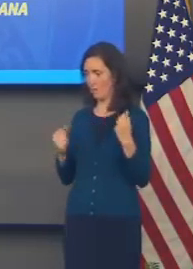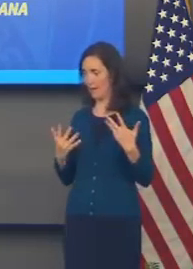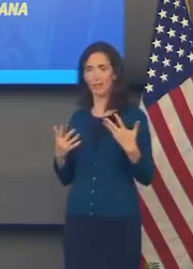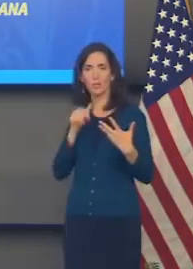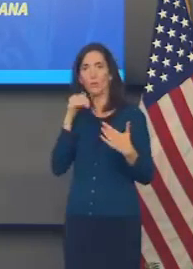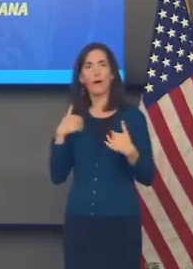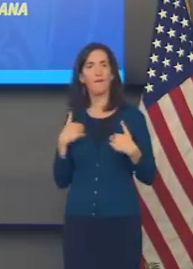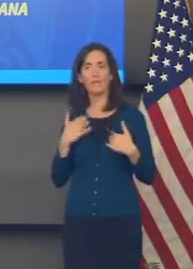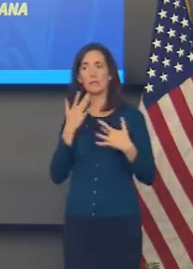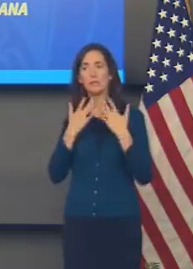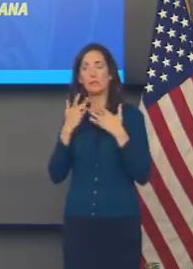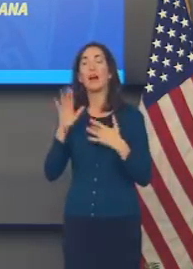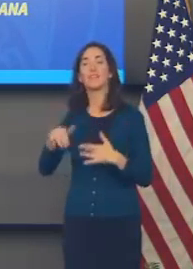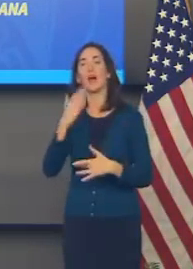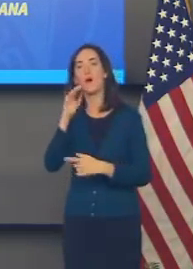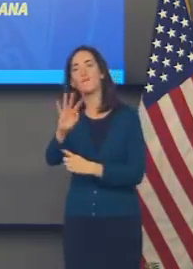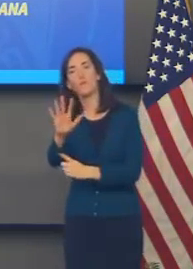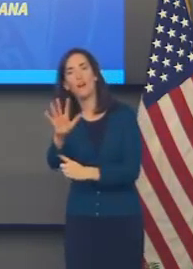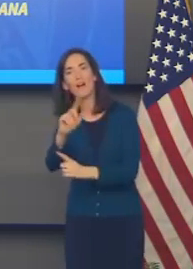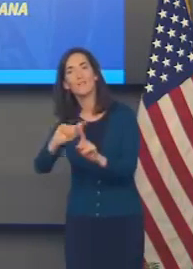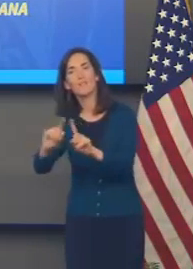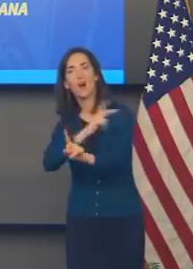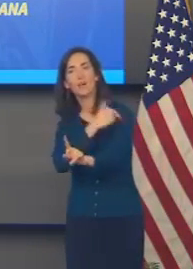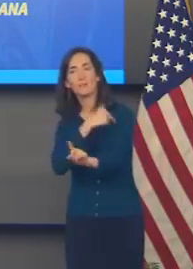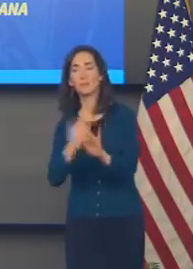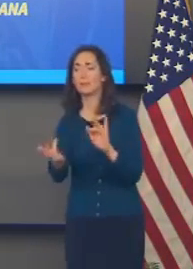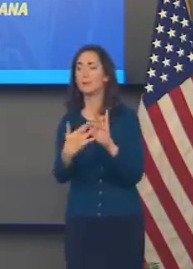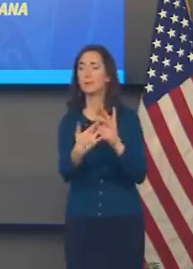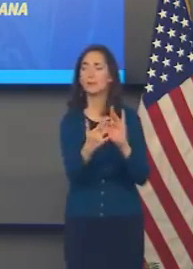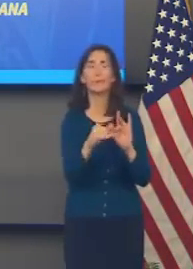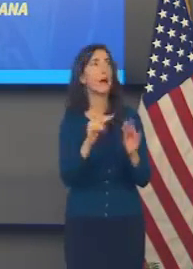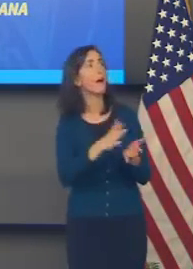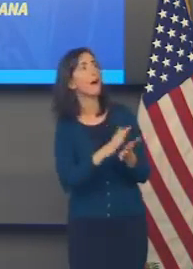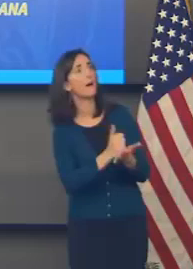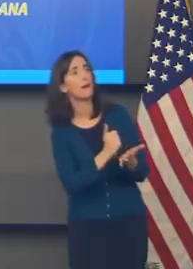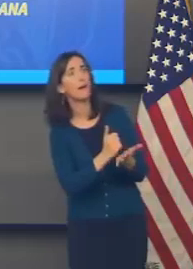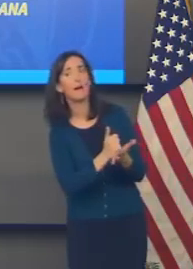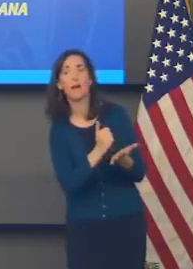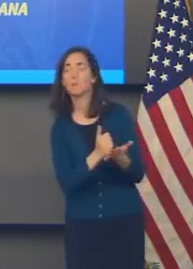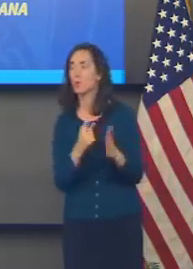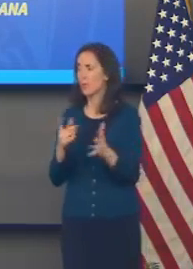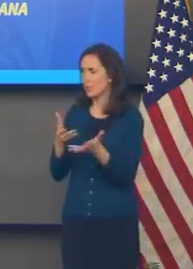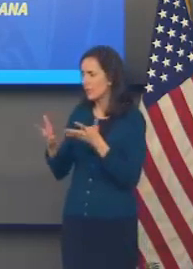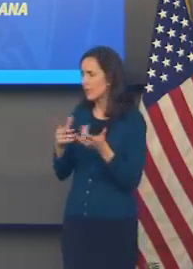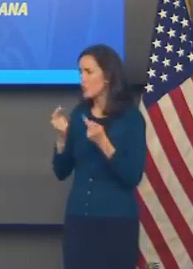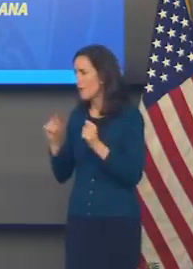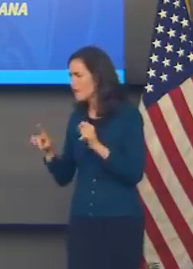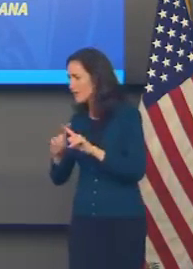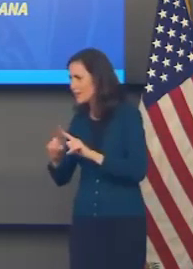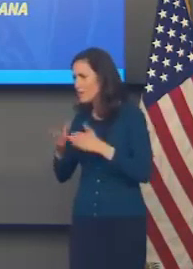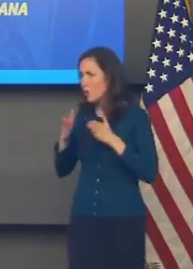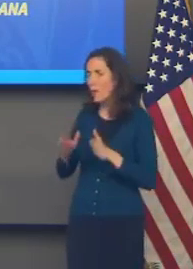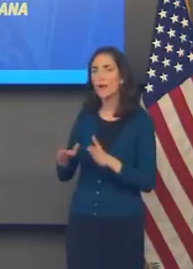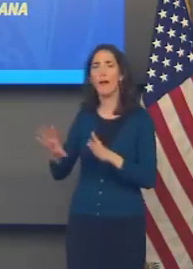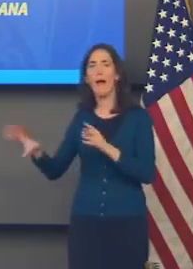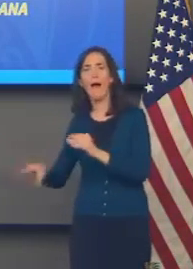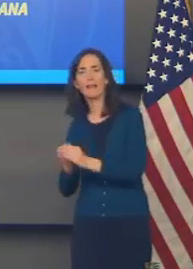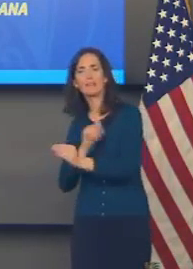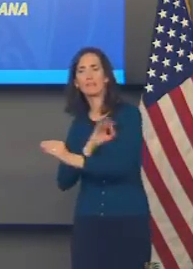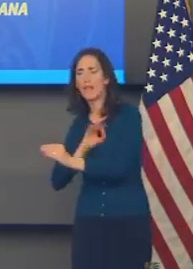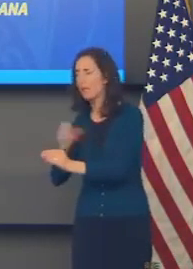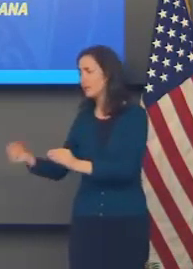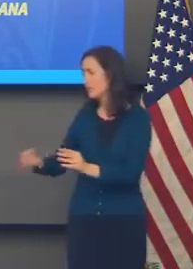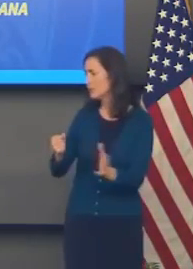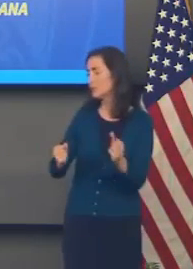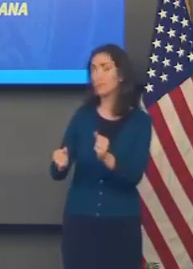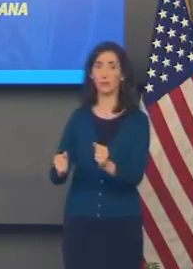hospitals reached out for help, which we are working with them closely. across a range of options to bring in auxiliary staff. But it's not easy